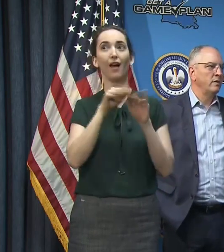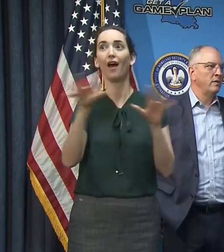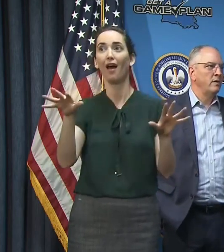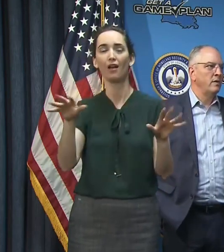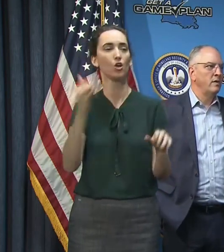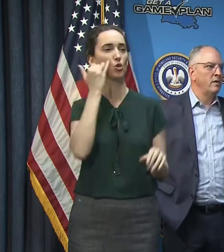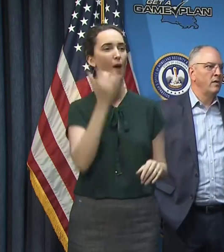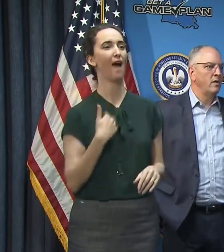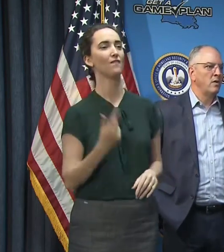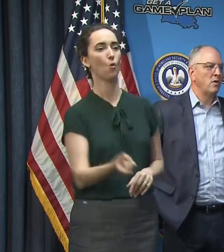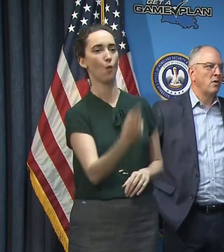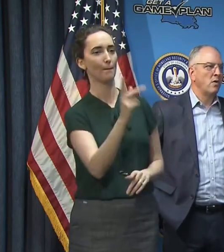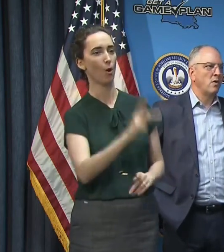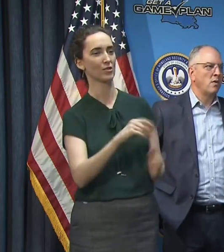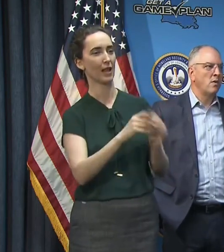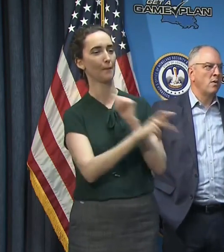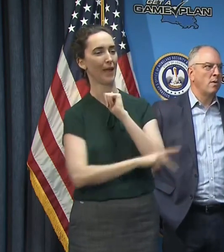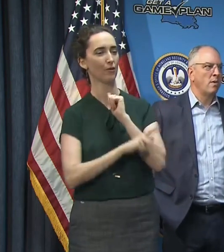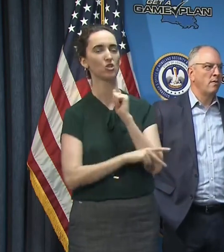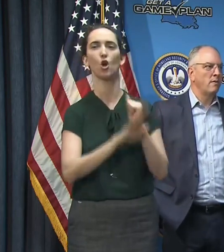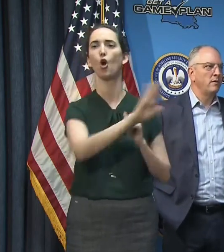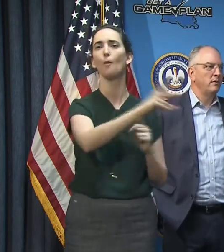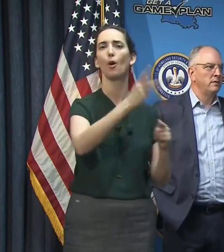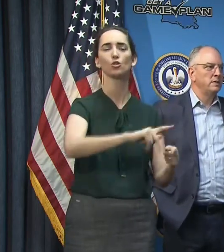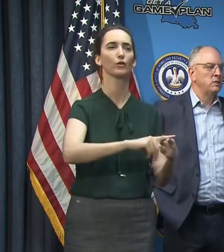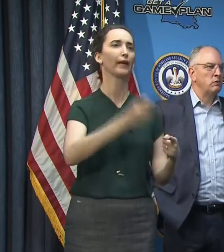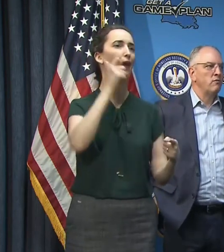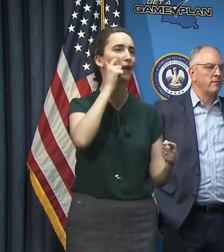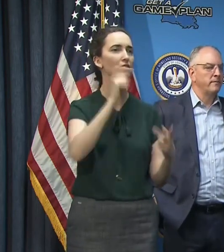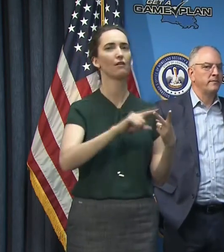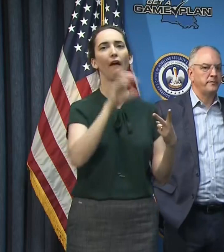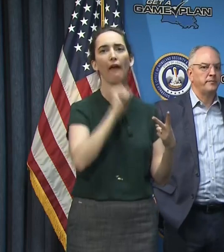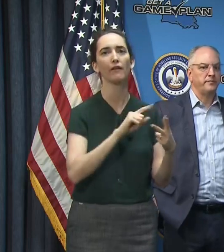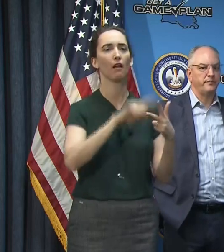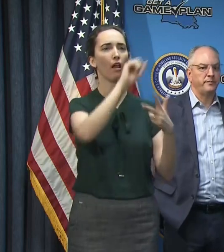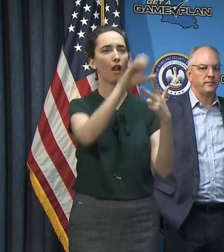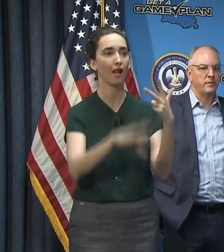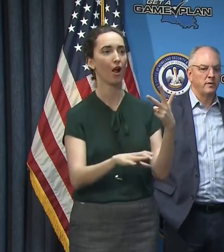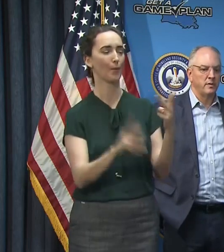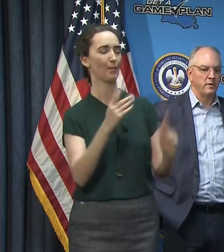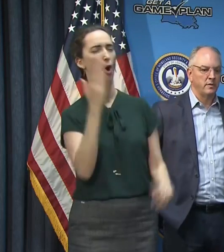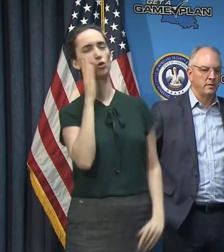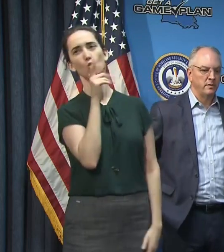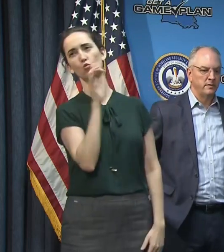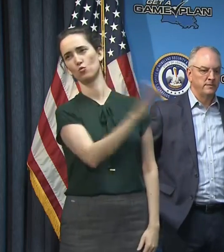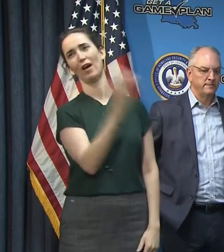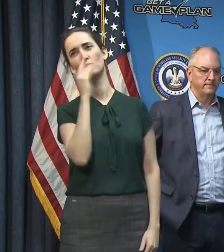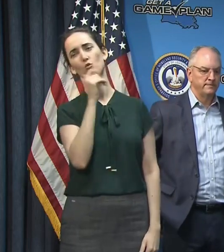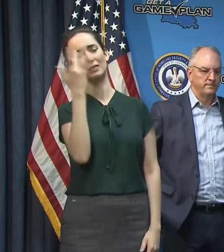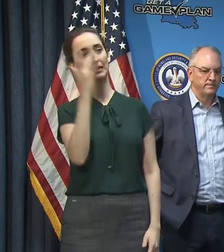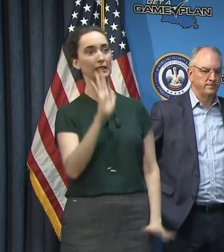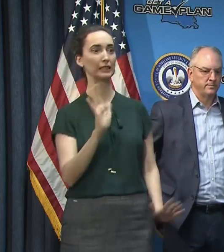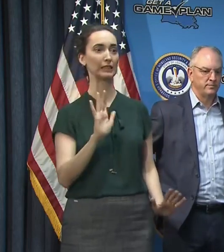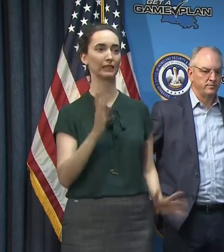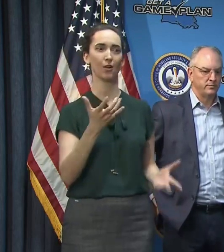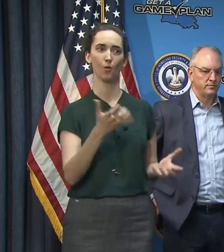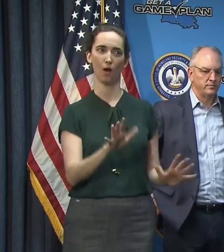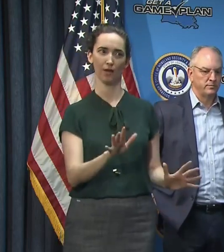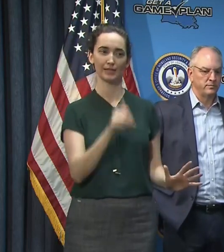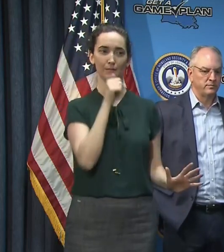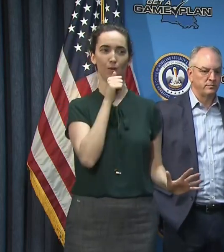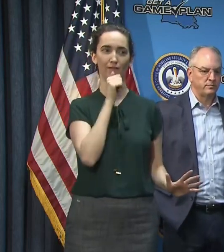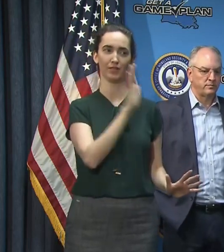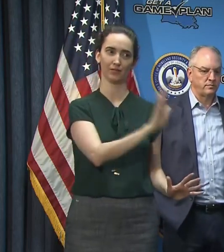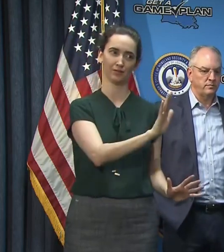case in a parish and we start to give too much demographic information, you can start to identify who that individual is. So, um, we are looking at